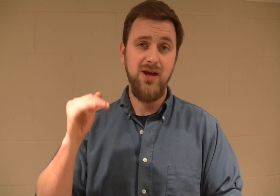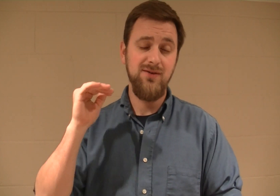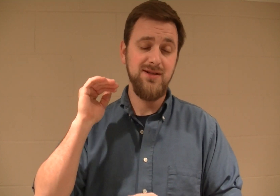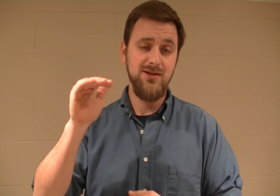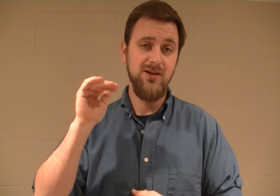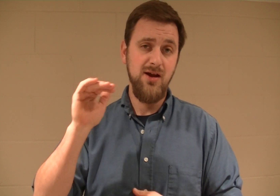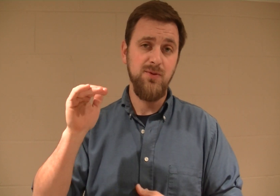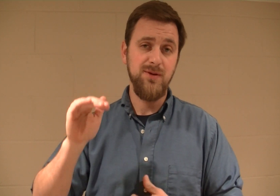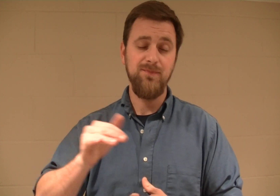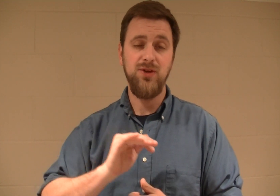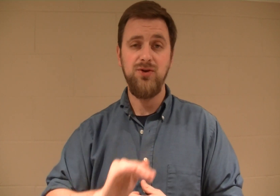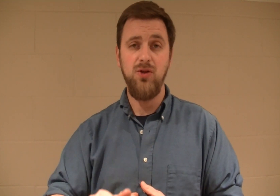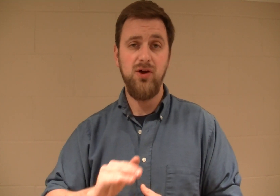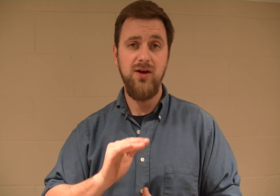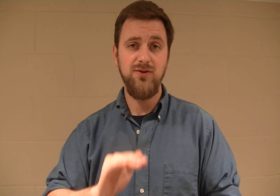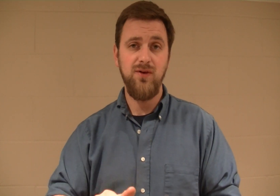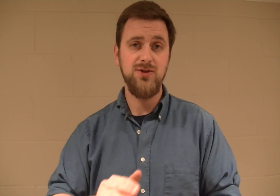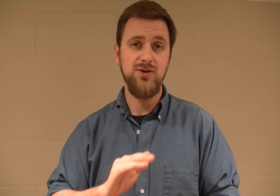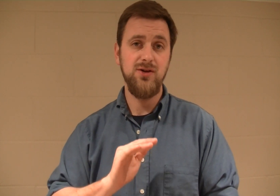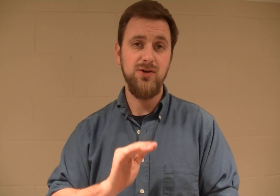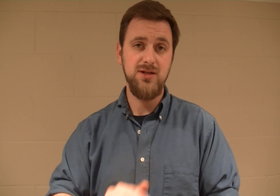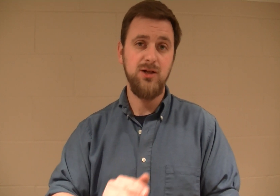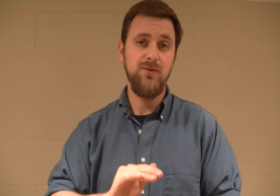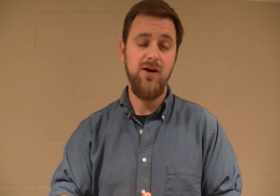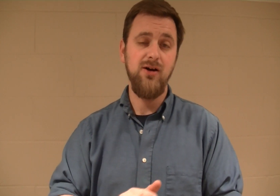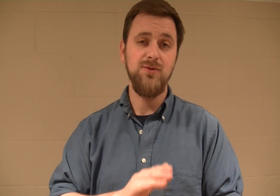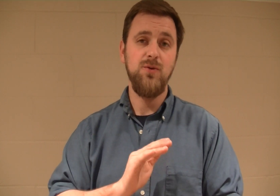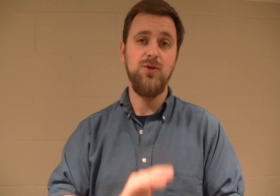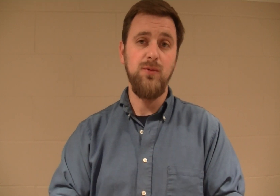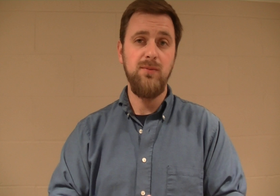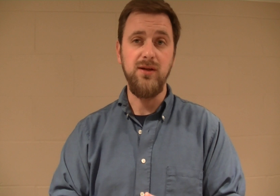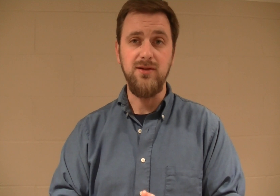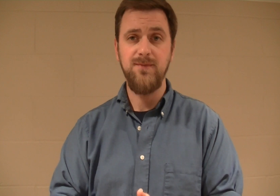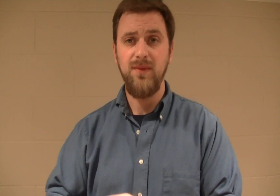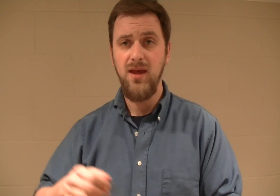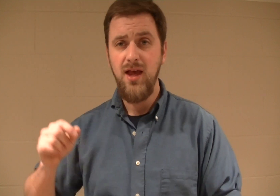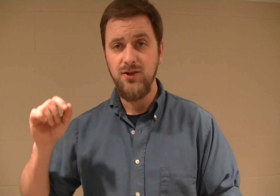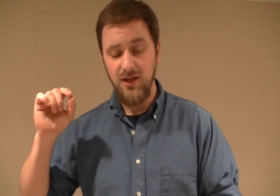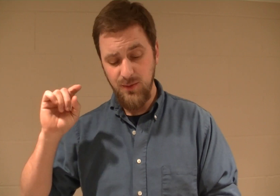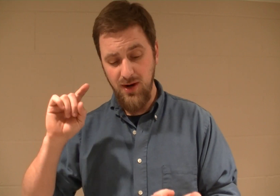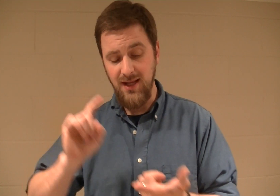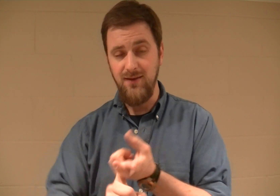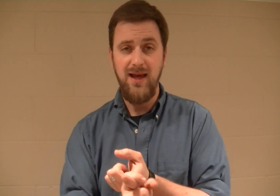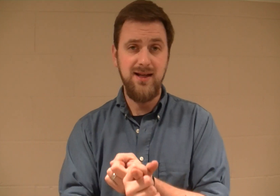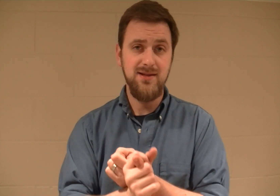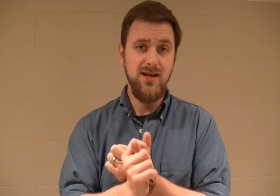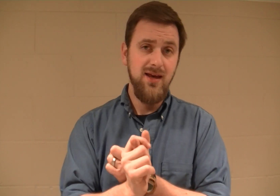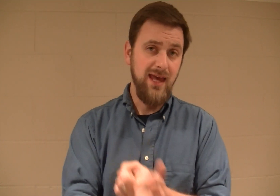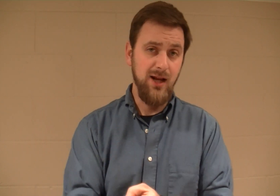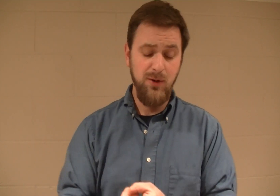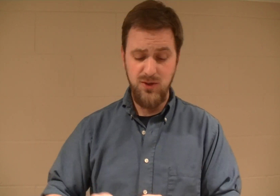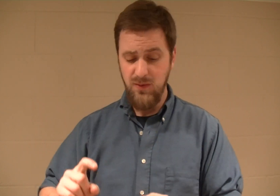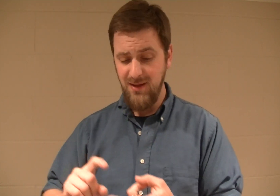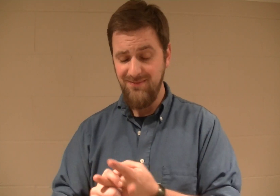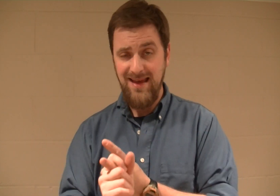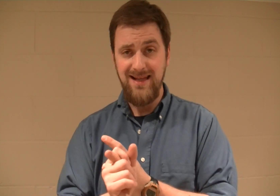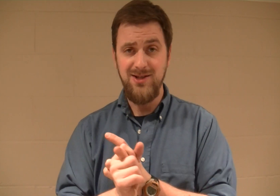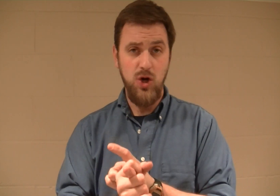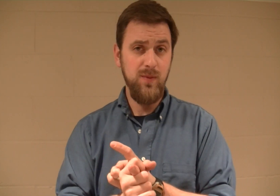have a concealed carry permit, you no longer have to register your concealable firearms with Omaha police. So that's the breakdown. That is county purchase permit, that is open